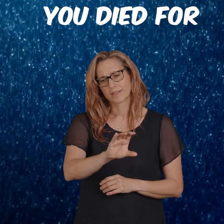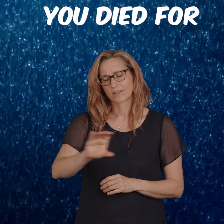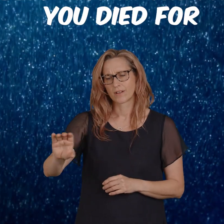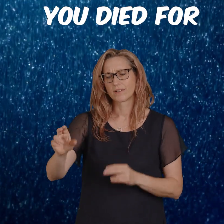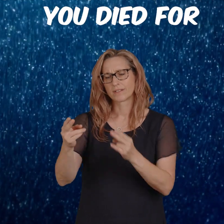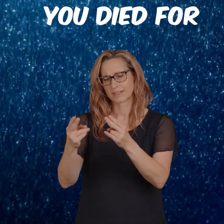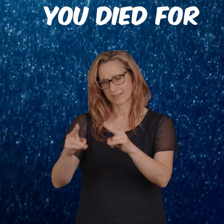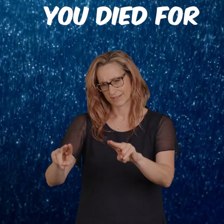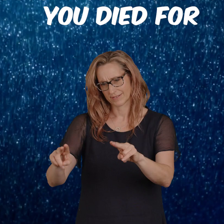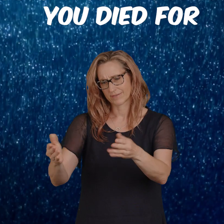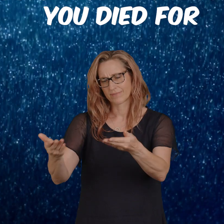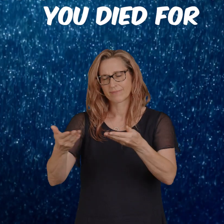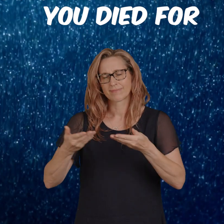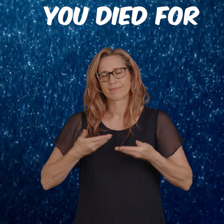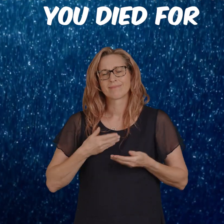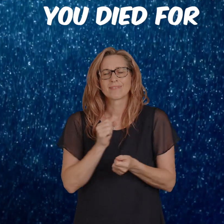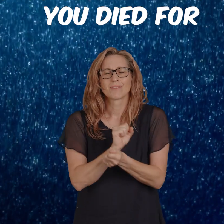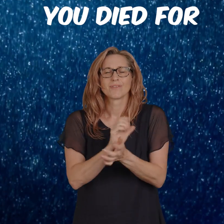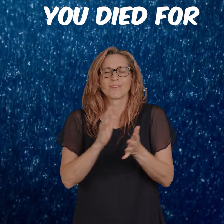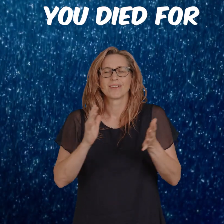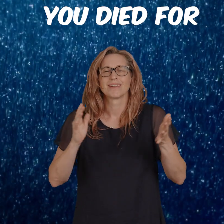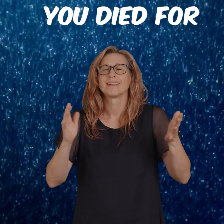freedom you died for.